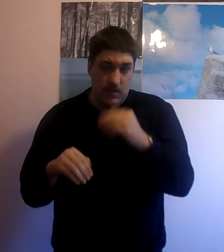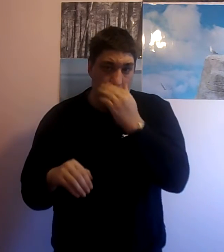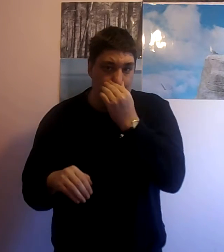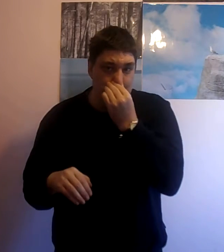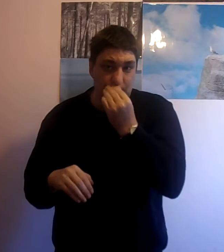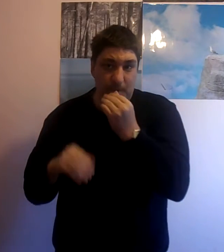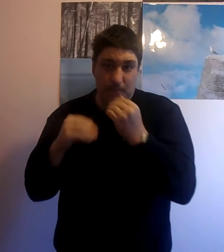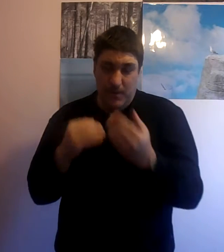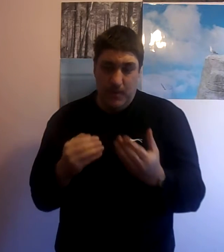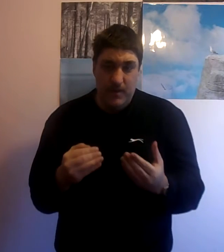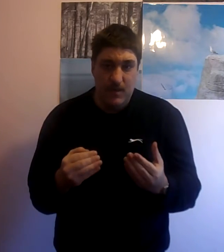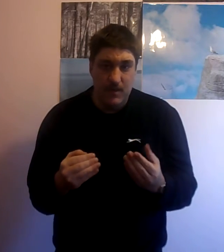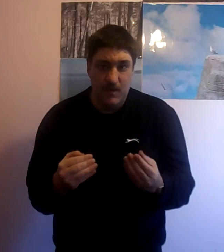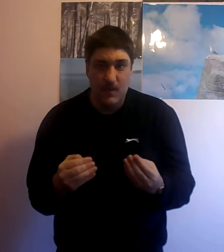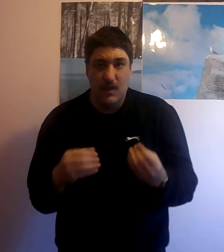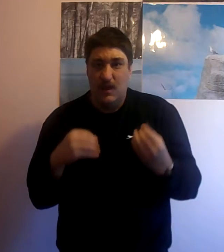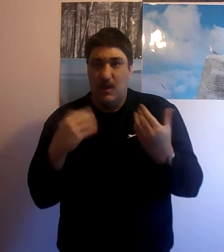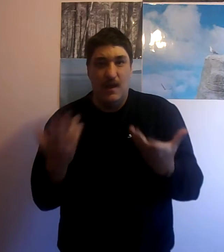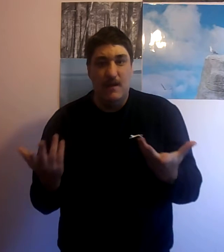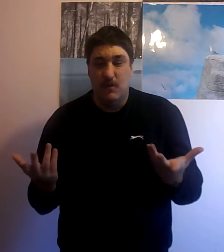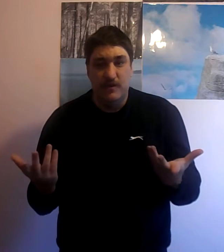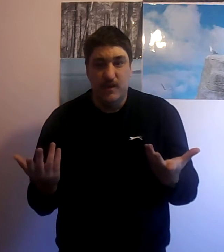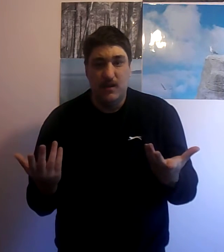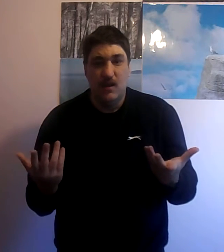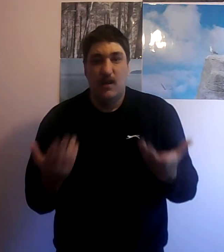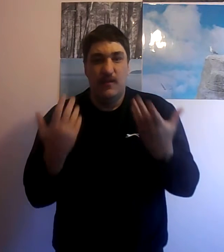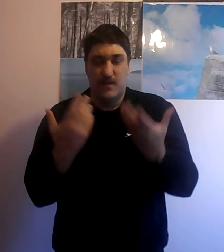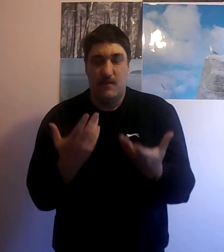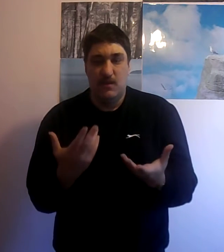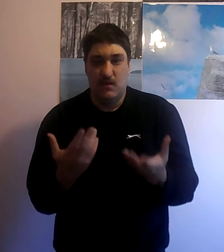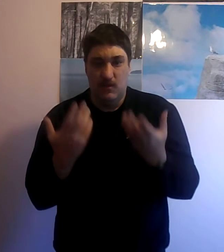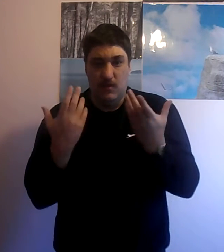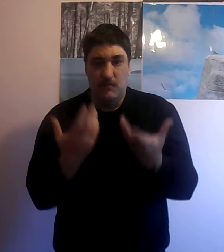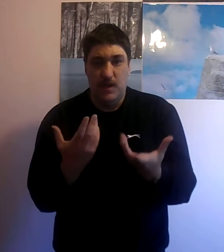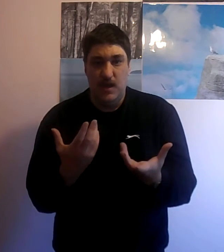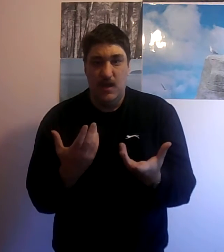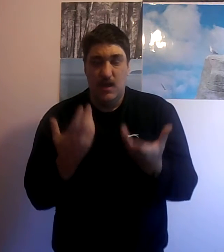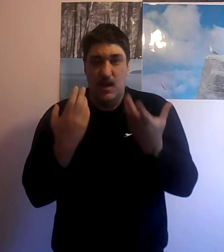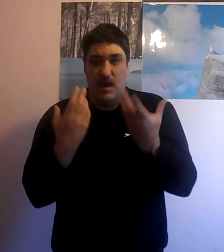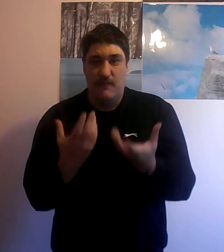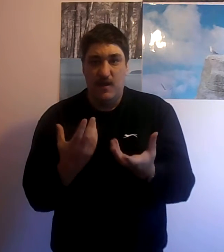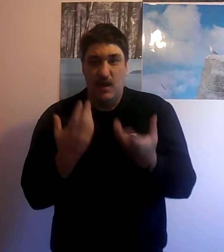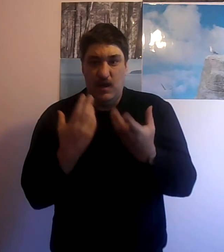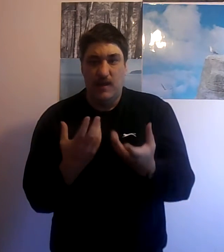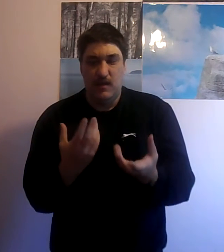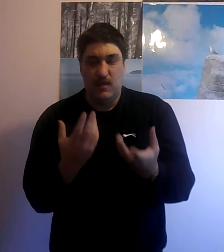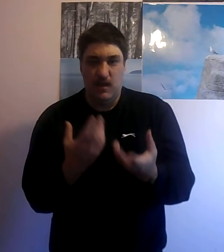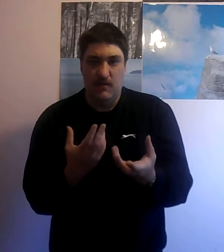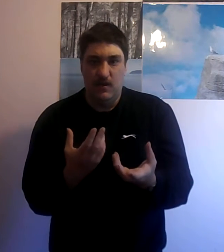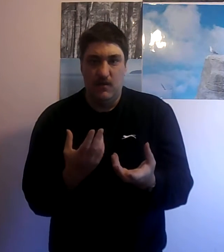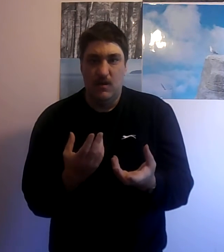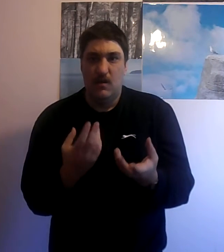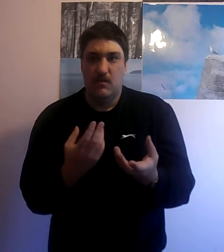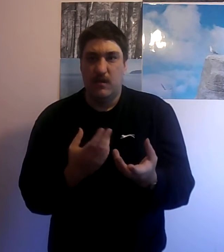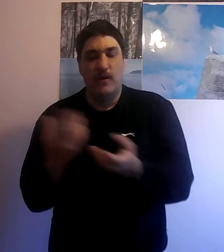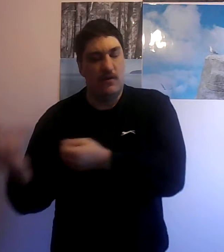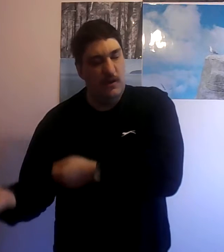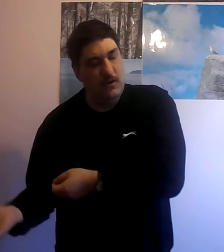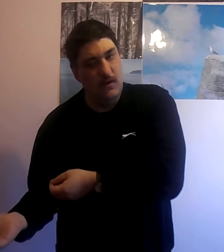but my point is game logic this game is going to be have Link as its hero so we're going to call it